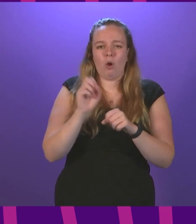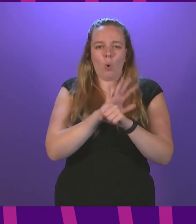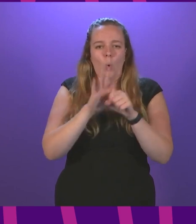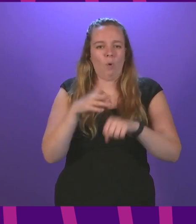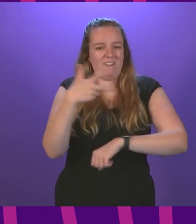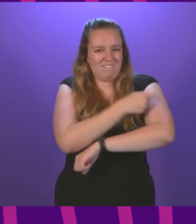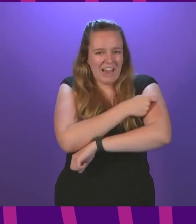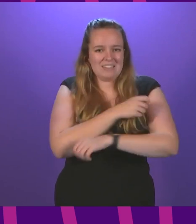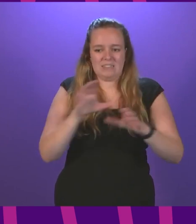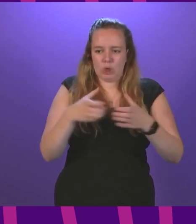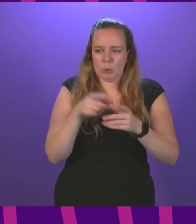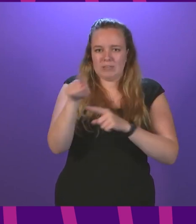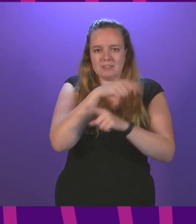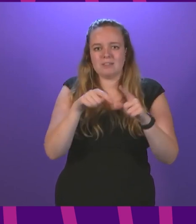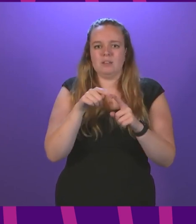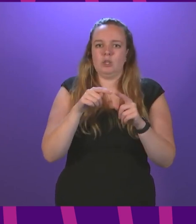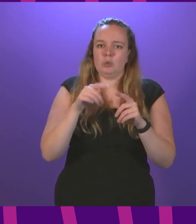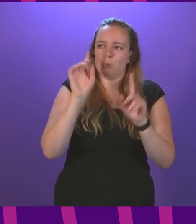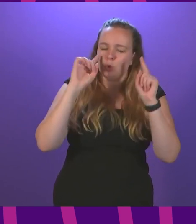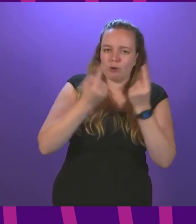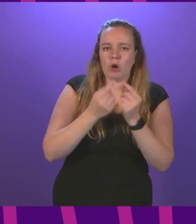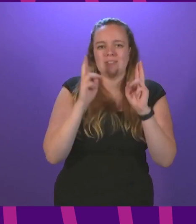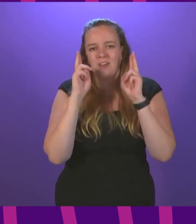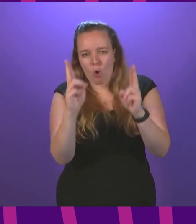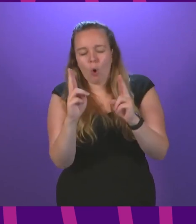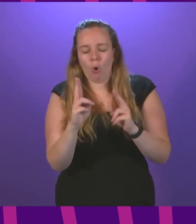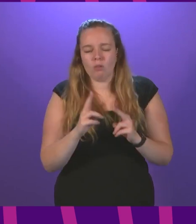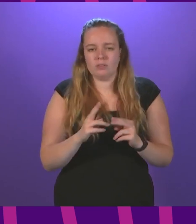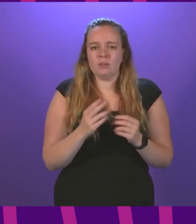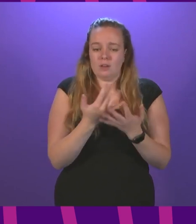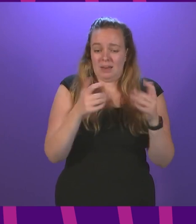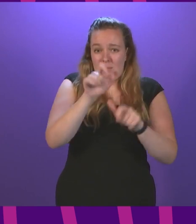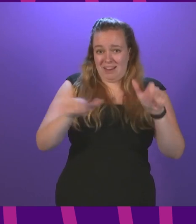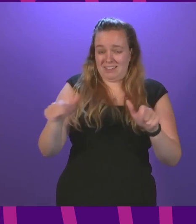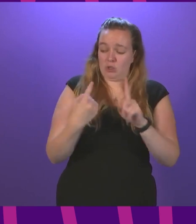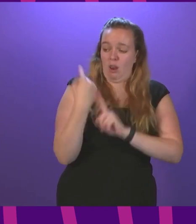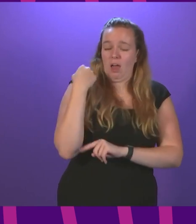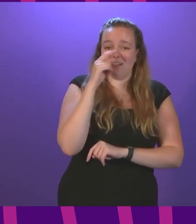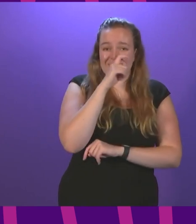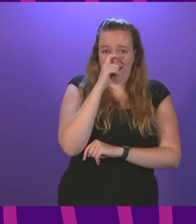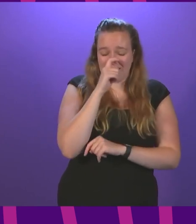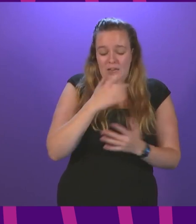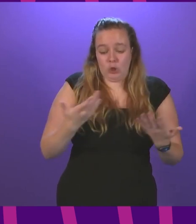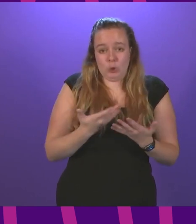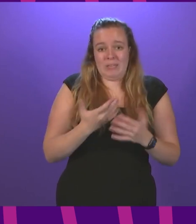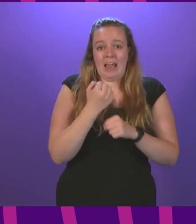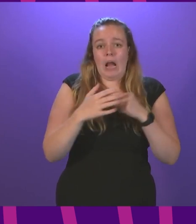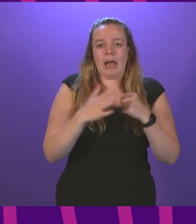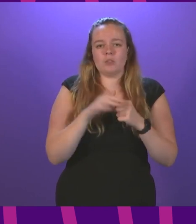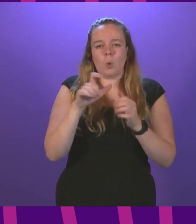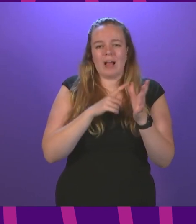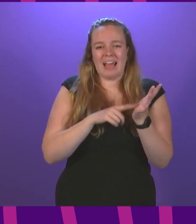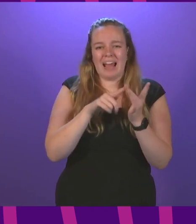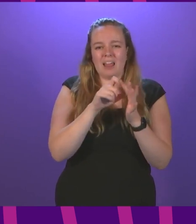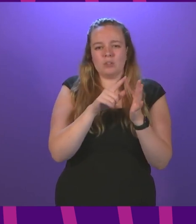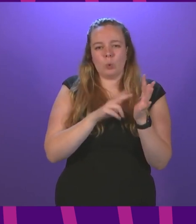university campuses and halls across glasgow and clyde such as mirano village my constituency last saturday and today at glasgow caledonia university